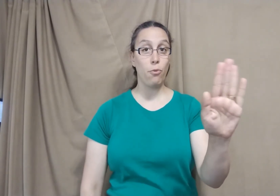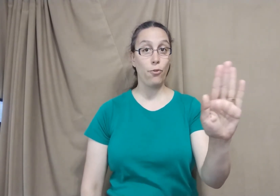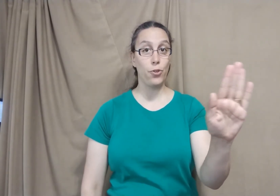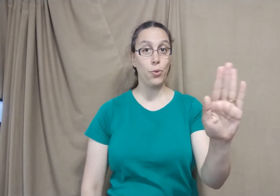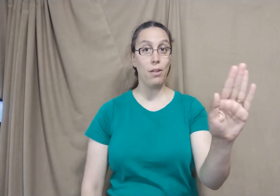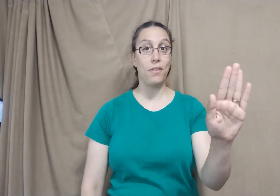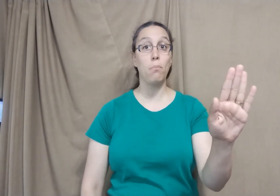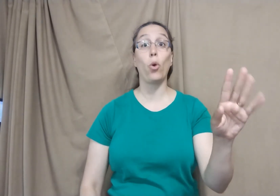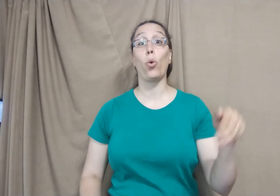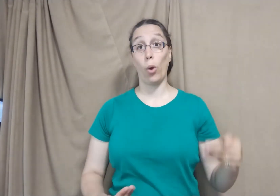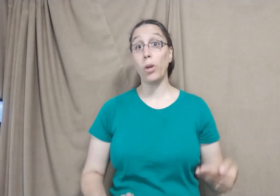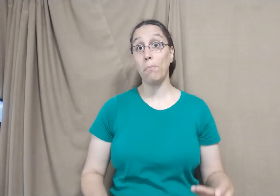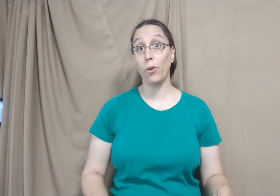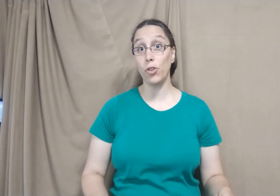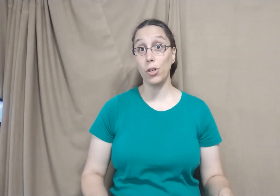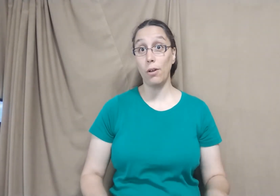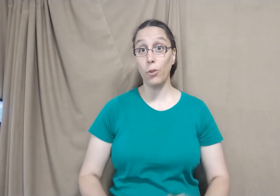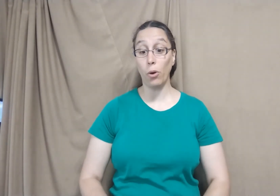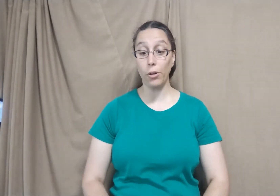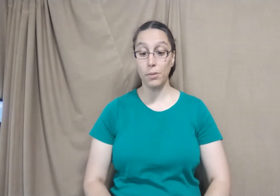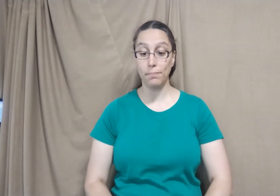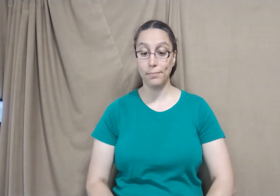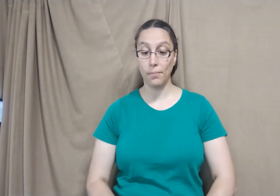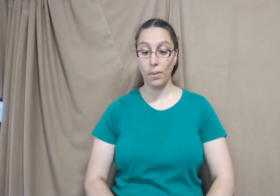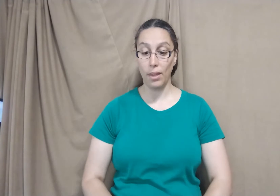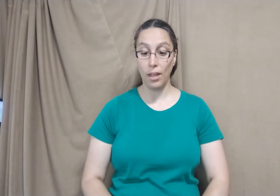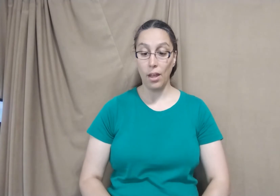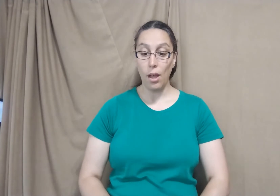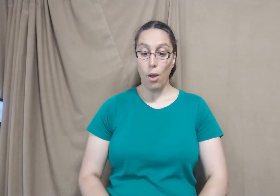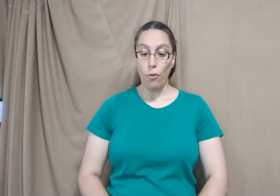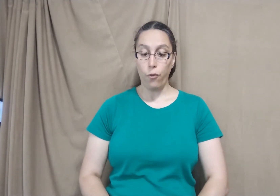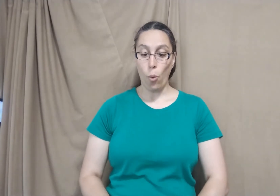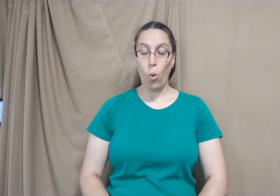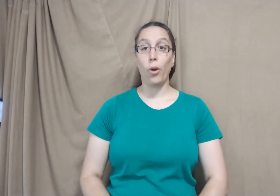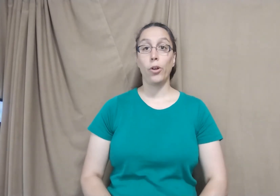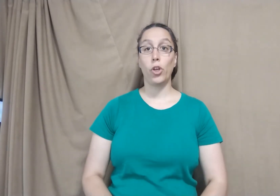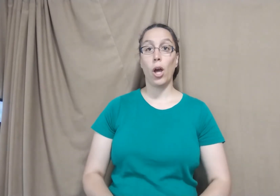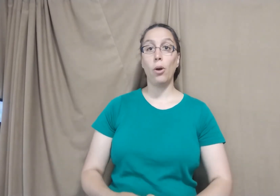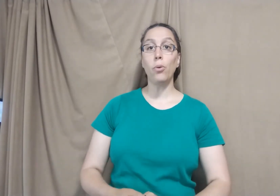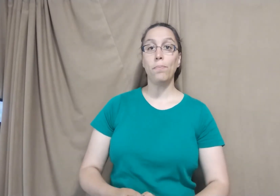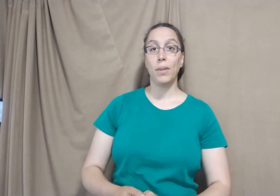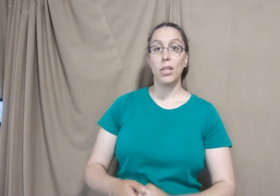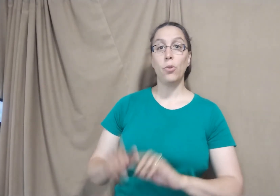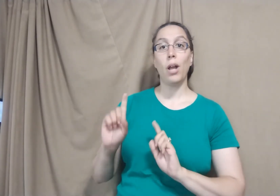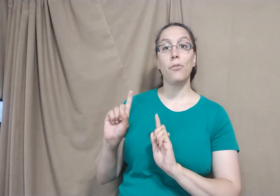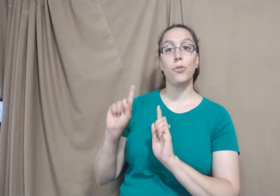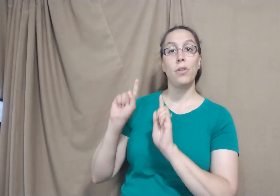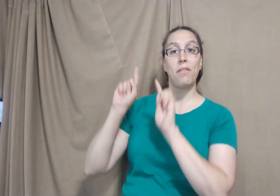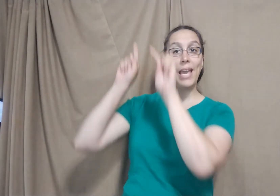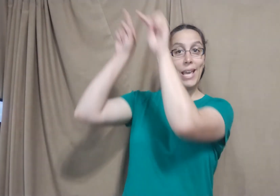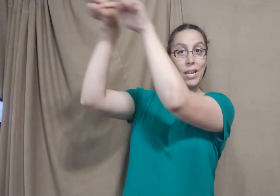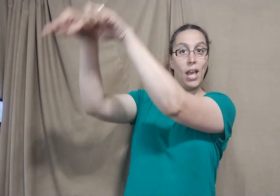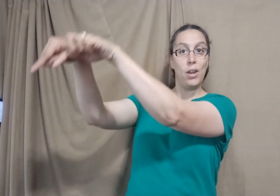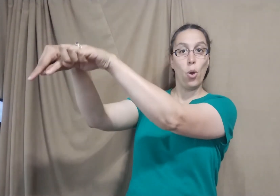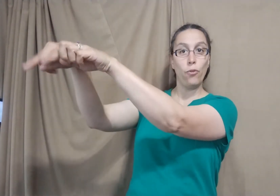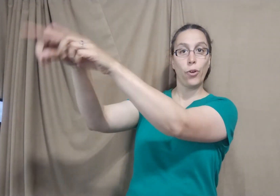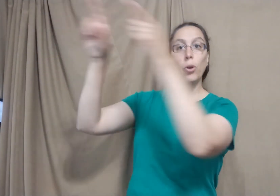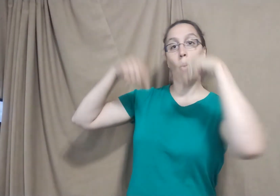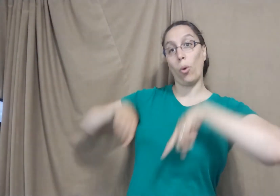referred to as the more grown-up version of the word. For go, you can either do this in an over or